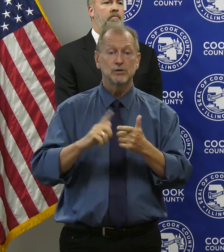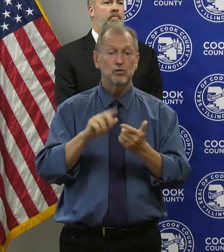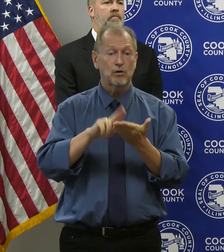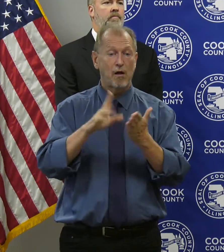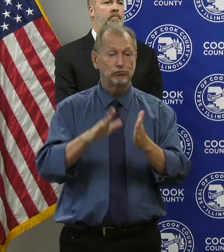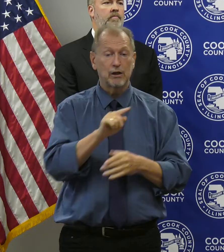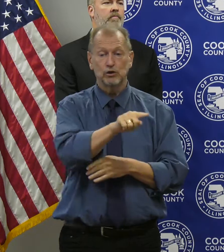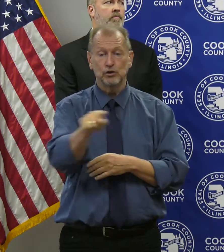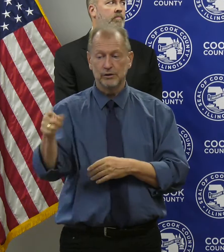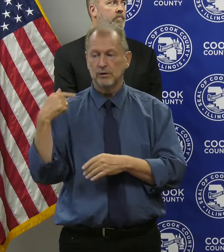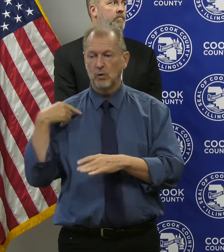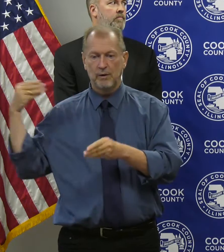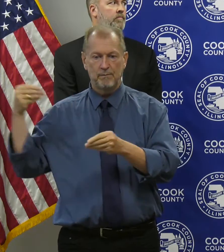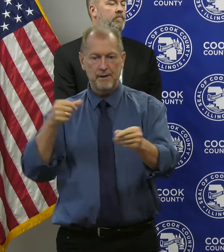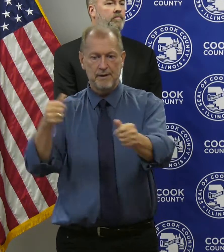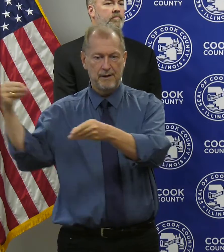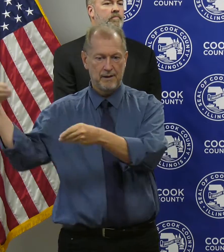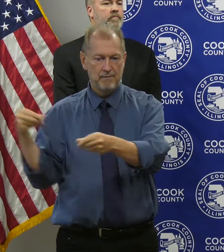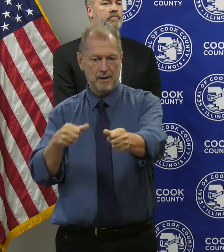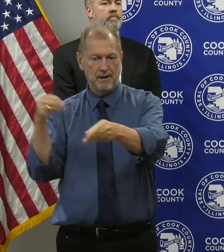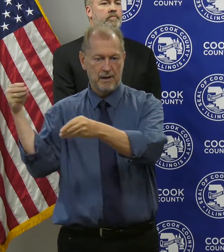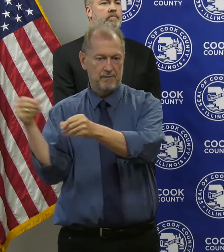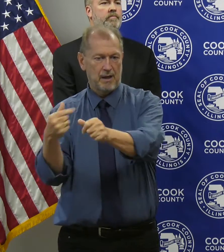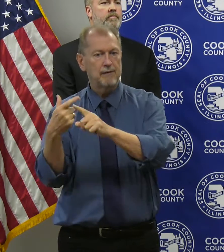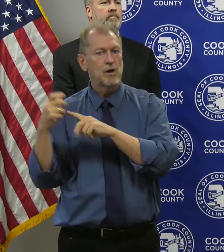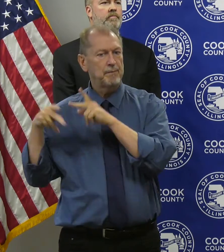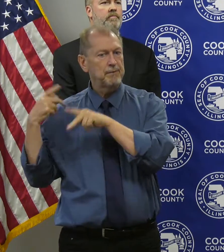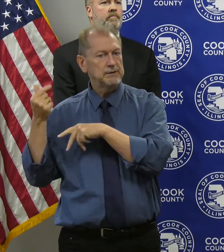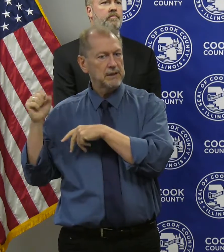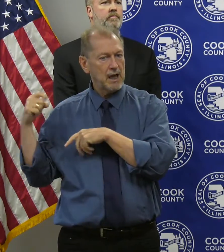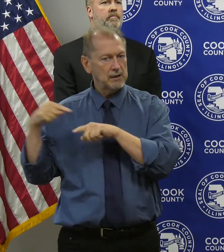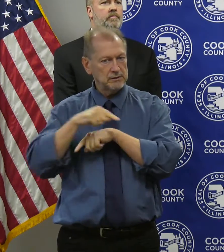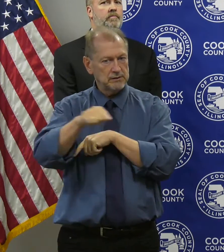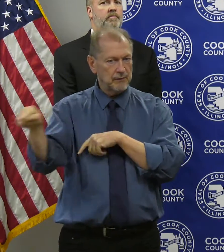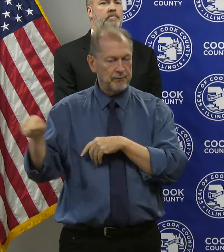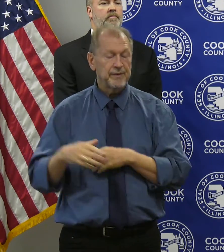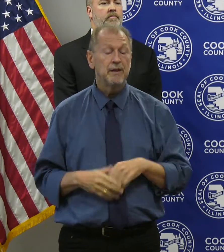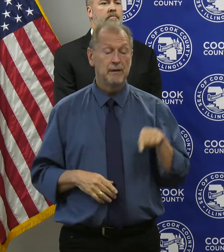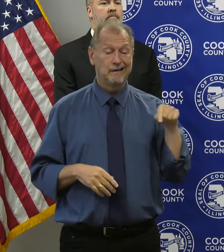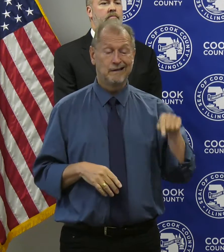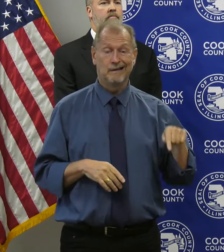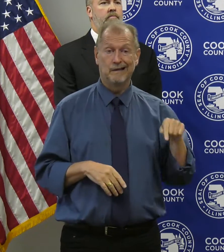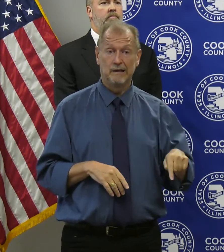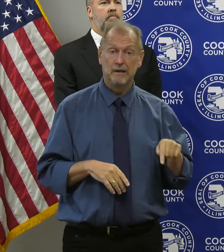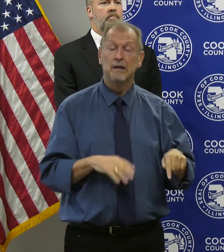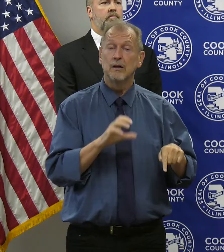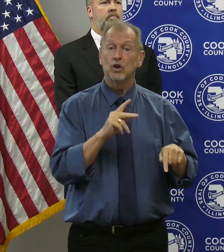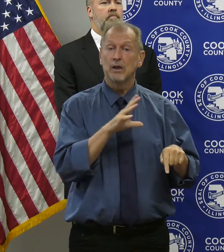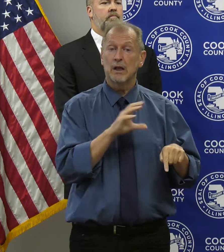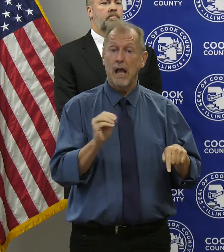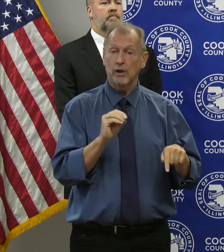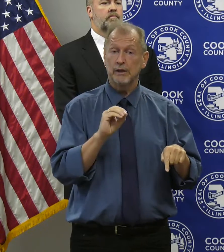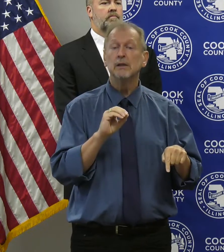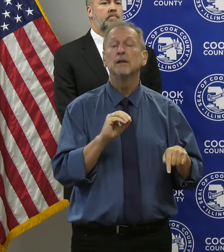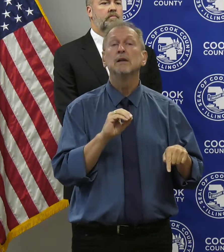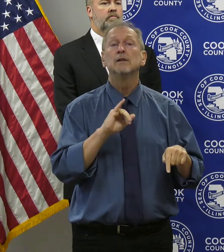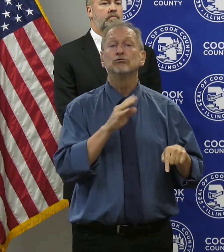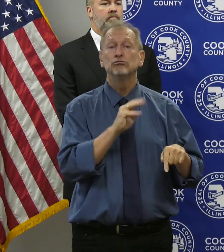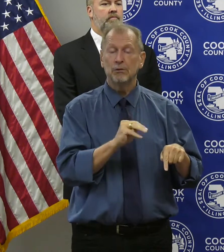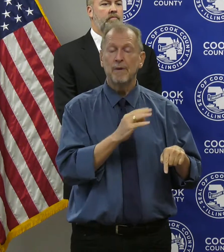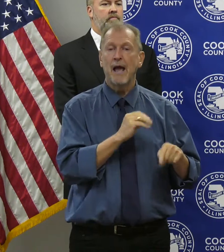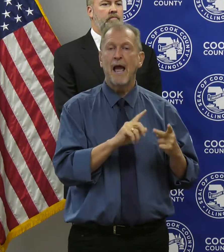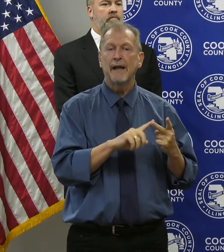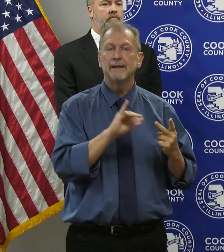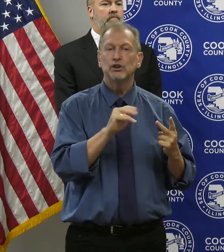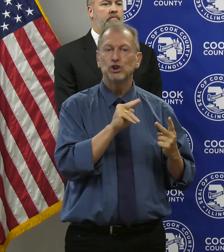project work could get completed. We are grateful that Jim endorsed our program to your Cook County Energy Manager, Jamie Myers,